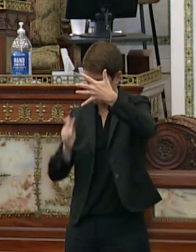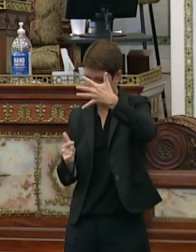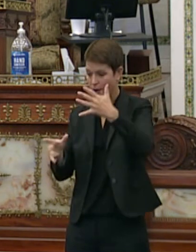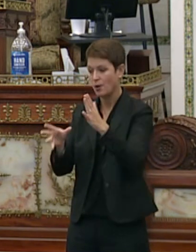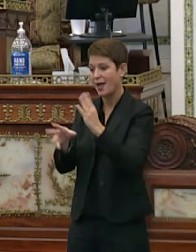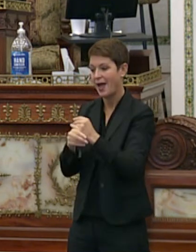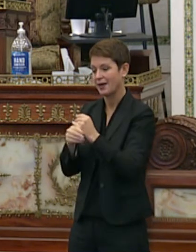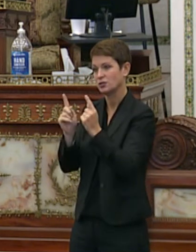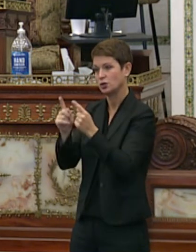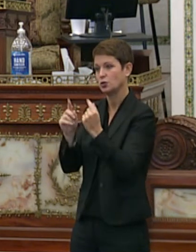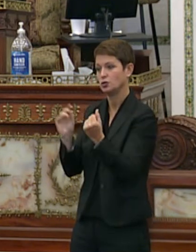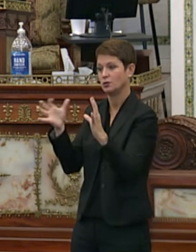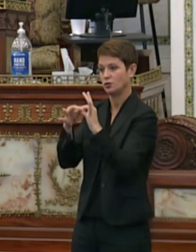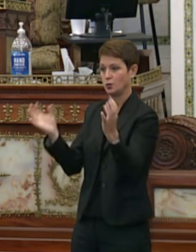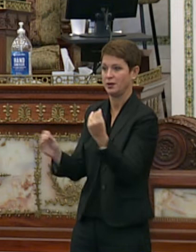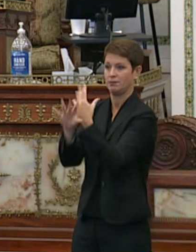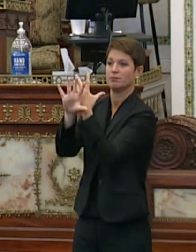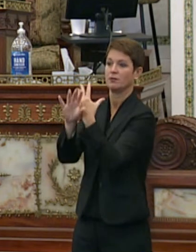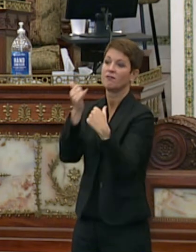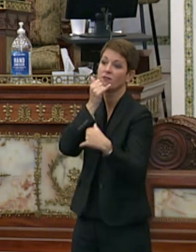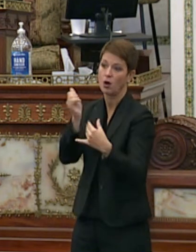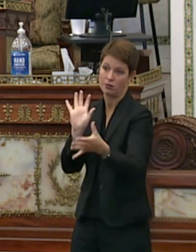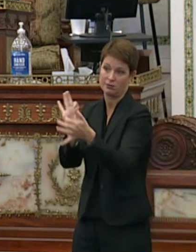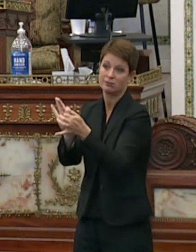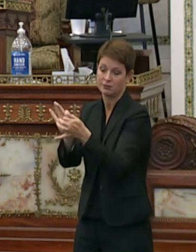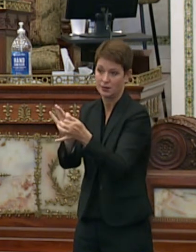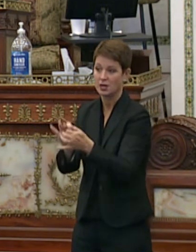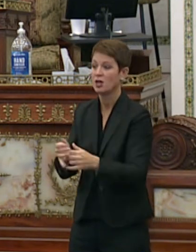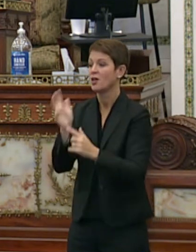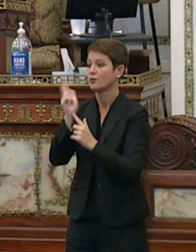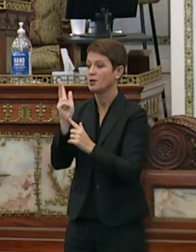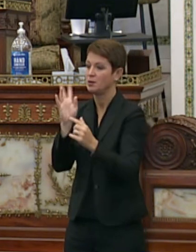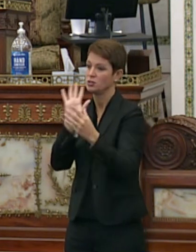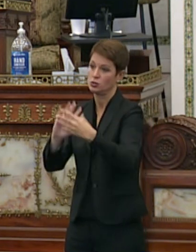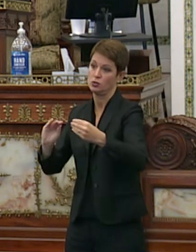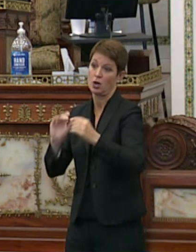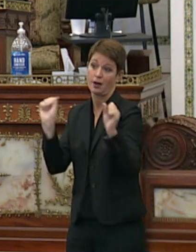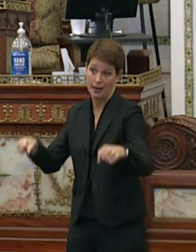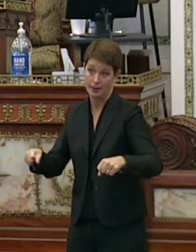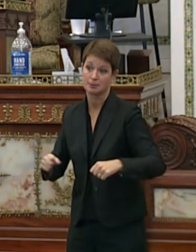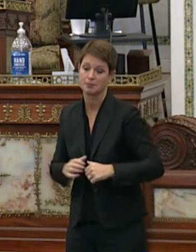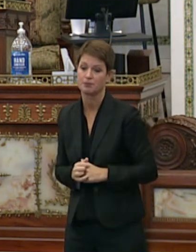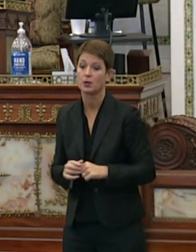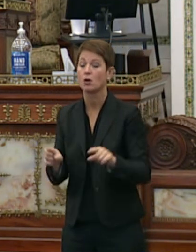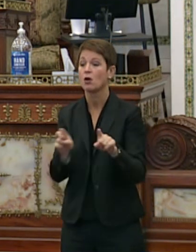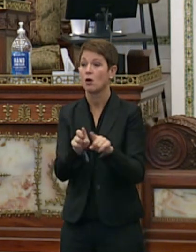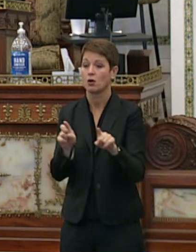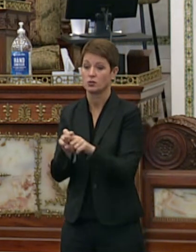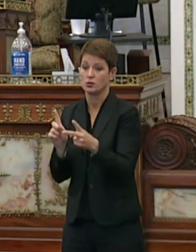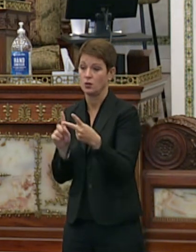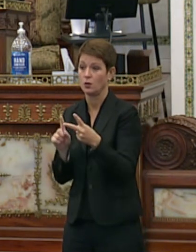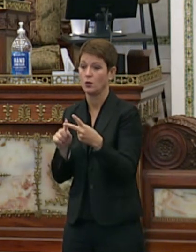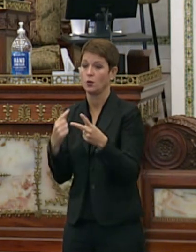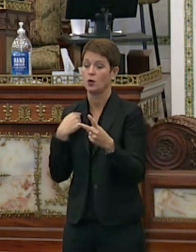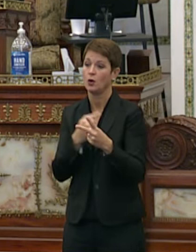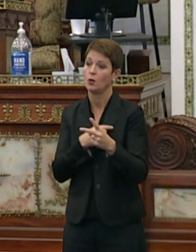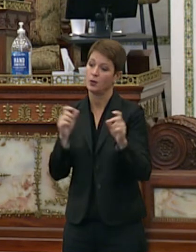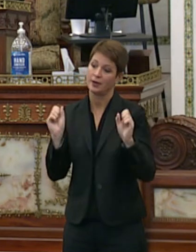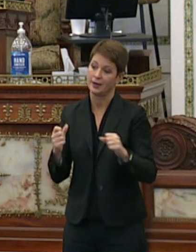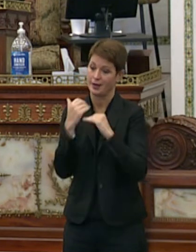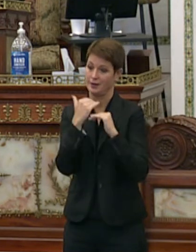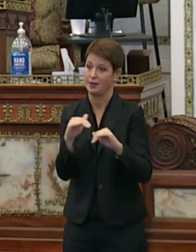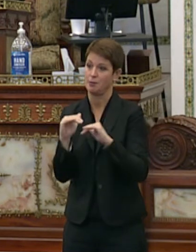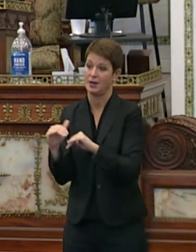invite them to our remote meeting they will have three minutes to speak in addition we could conceivably